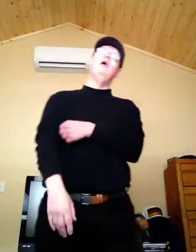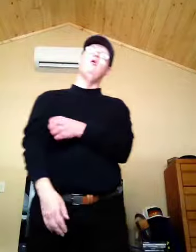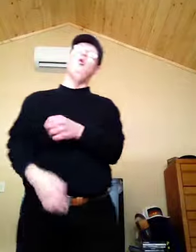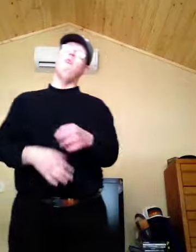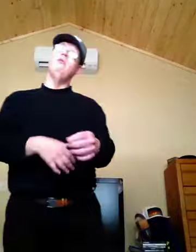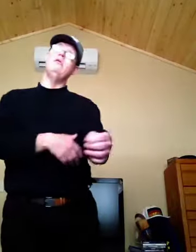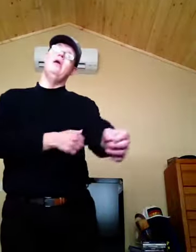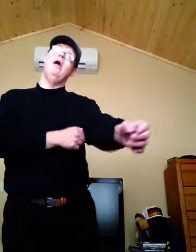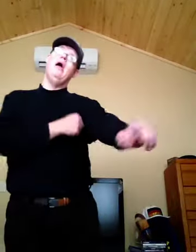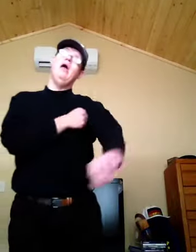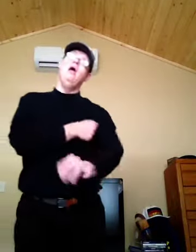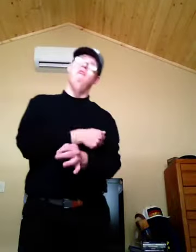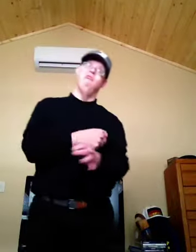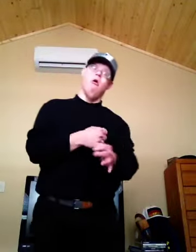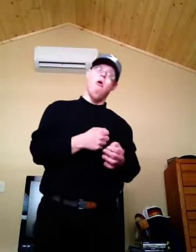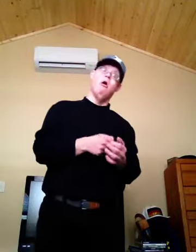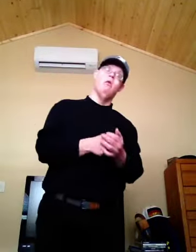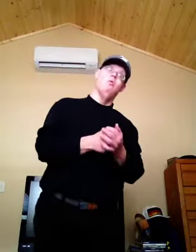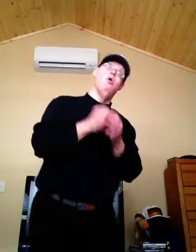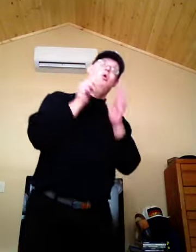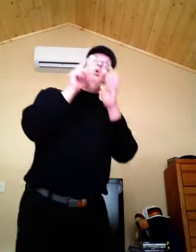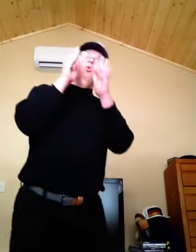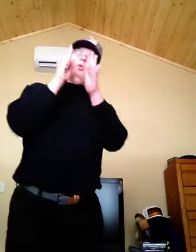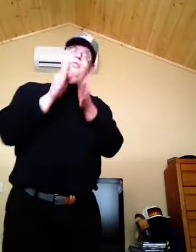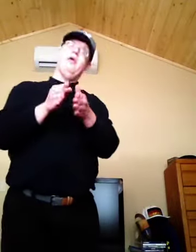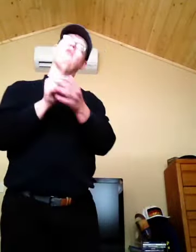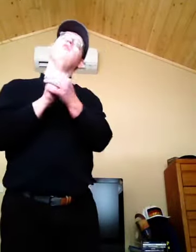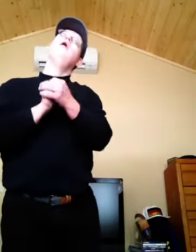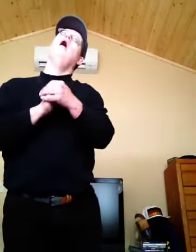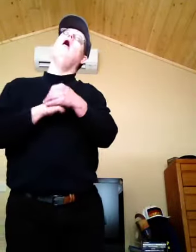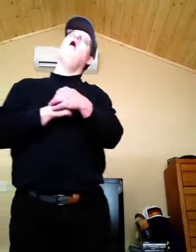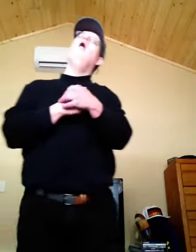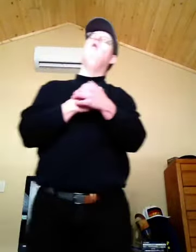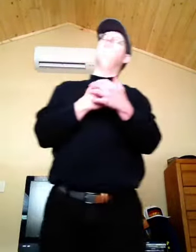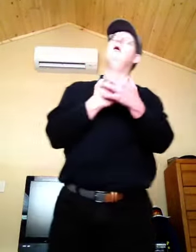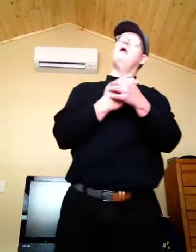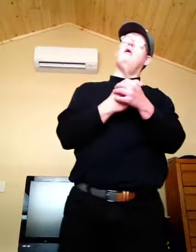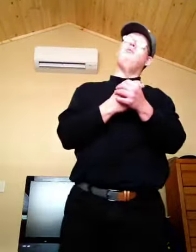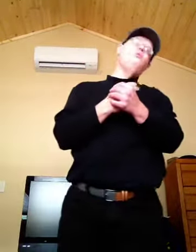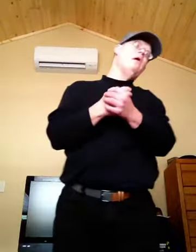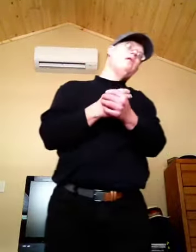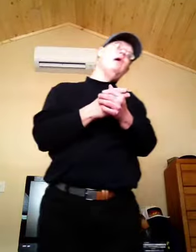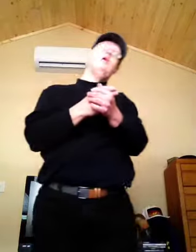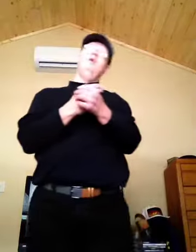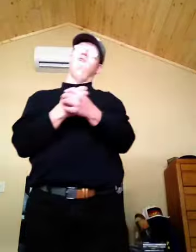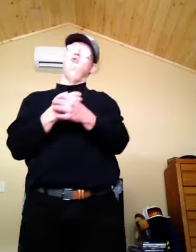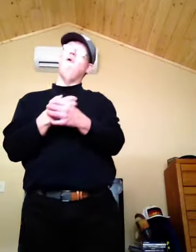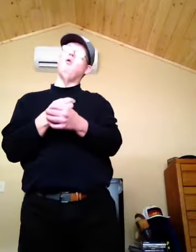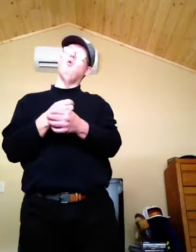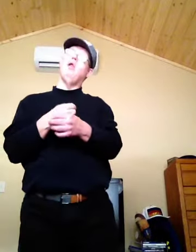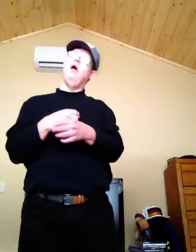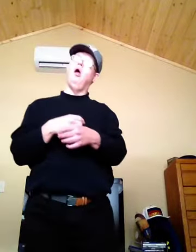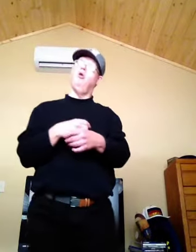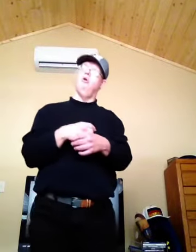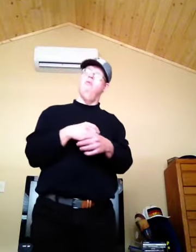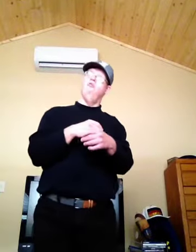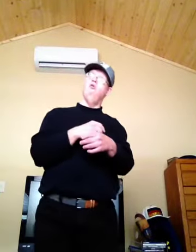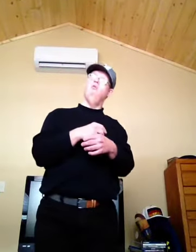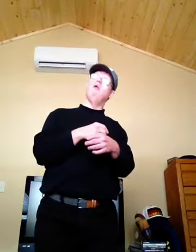incorporate a vlog with this. Um. And it comes to my attention for my local hockey. For my